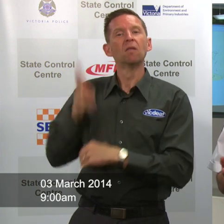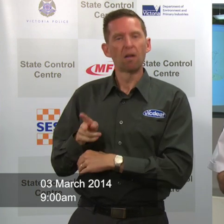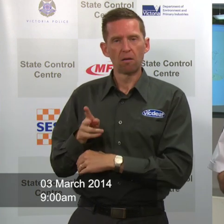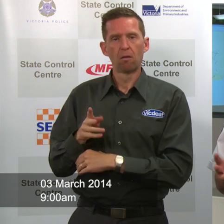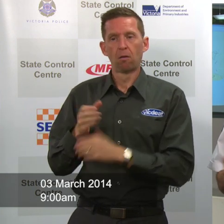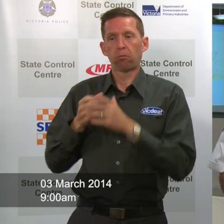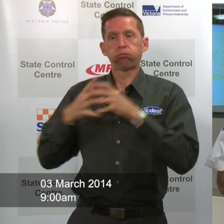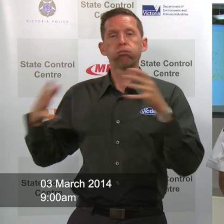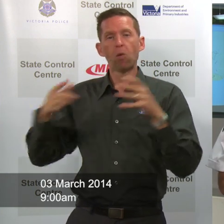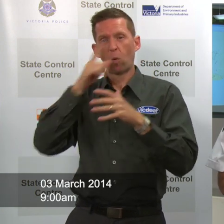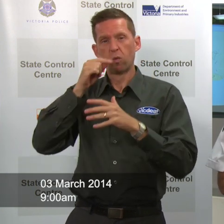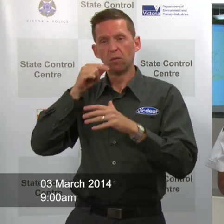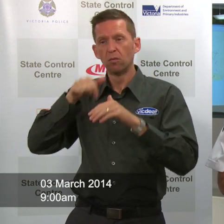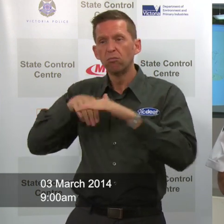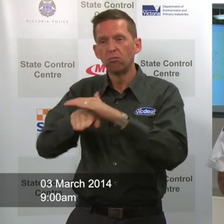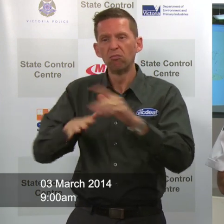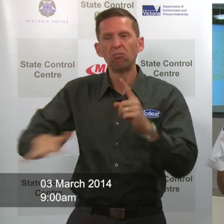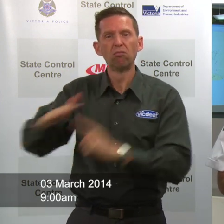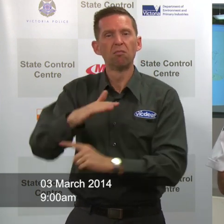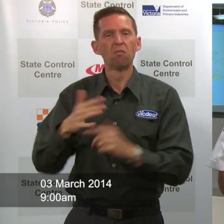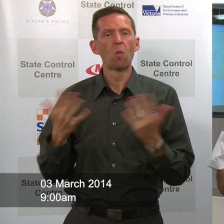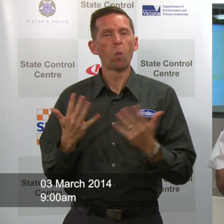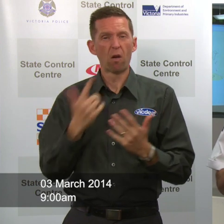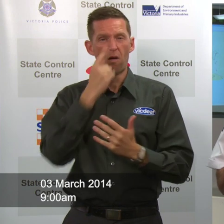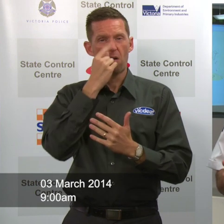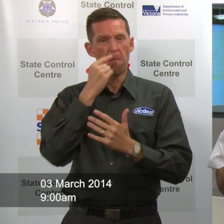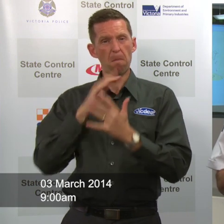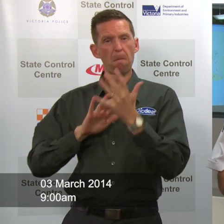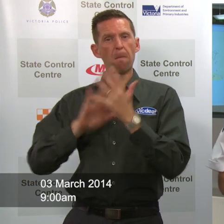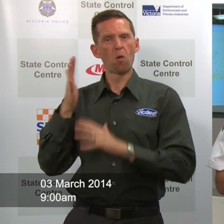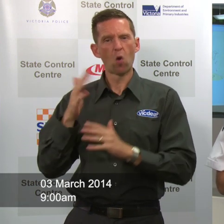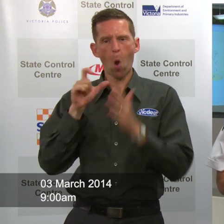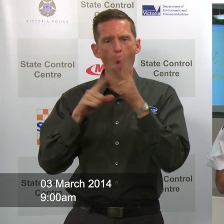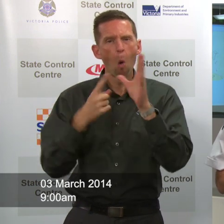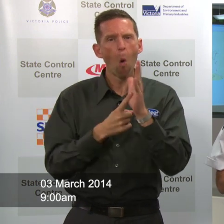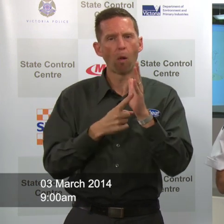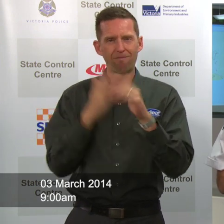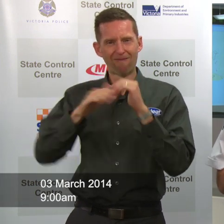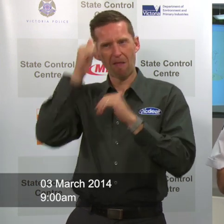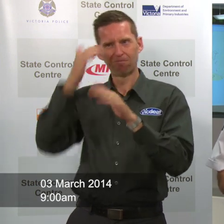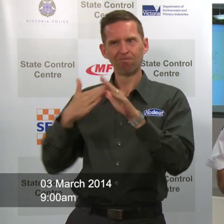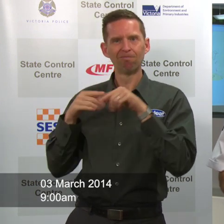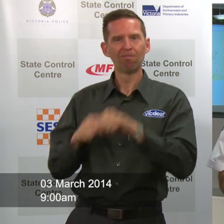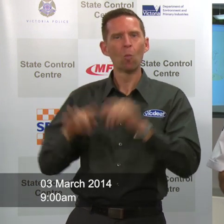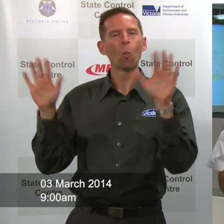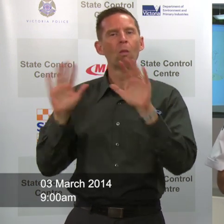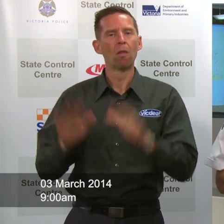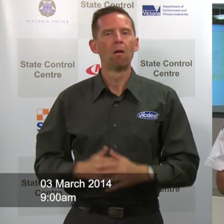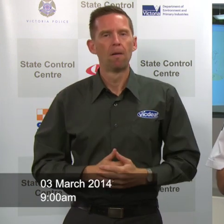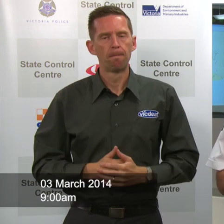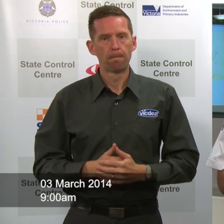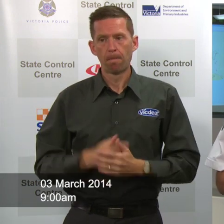expands and extends in in its area of of the burnt area of coal. That fire itself